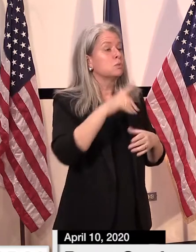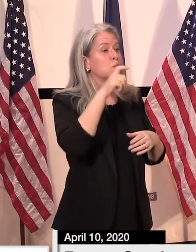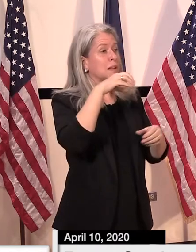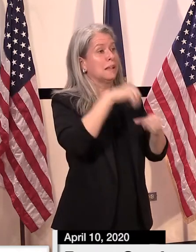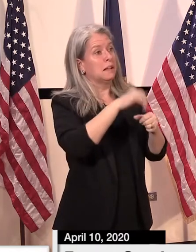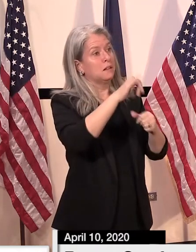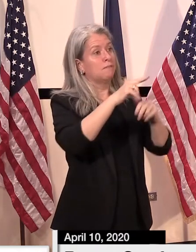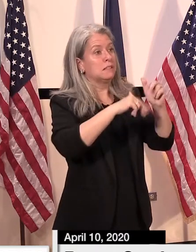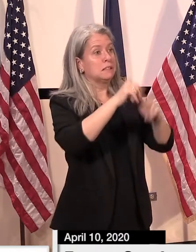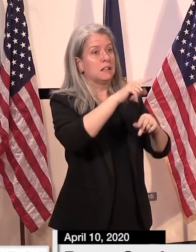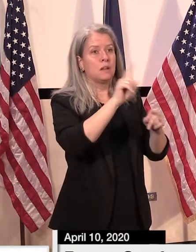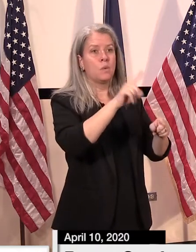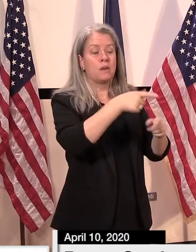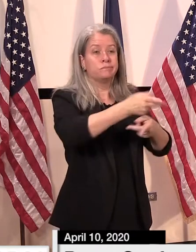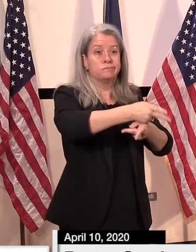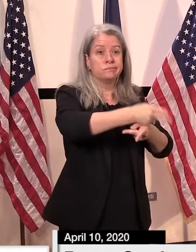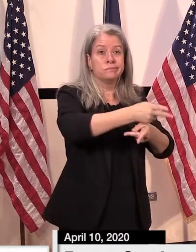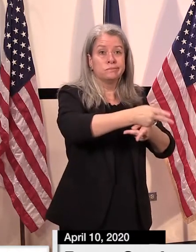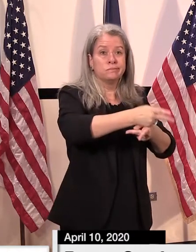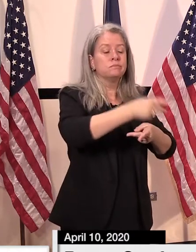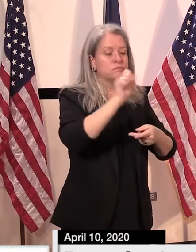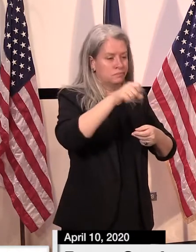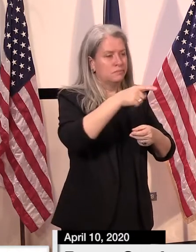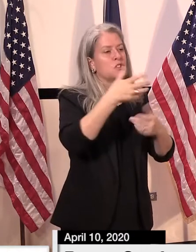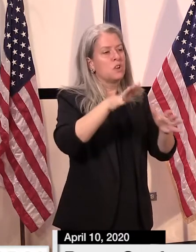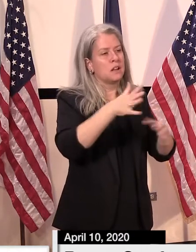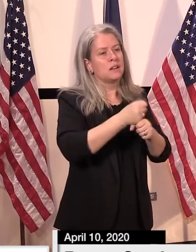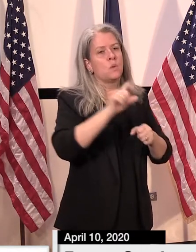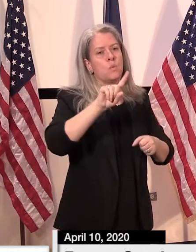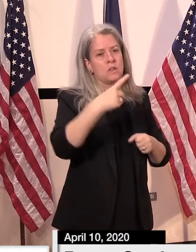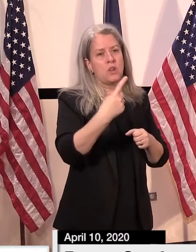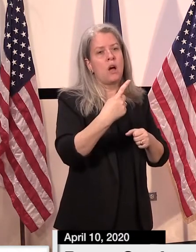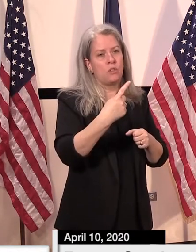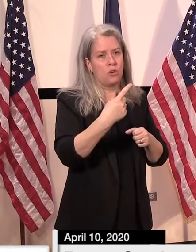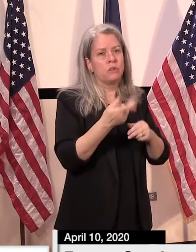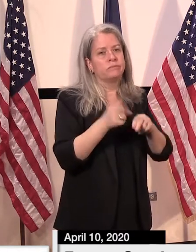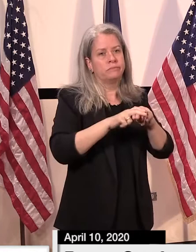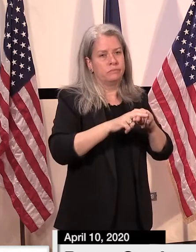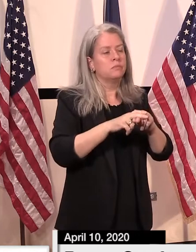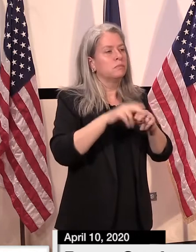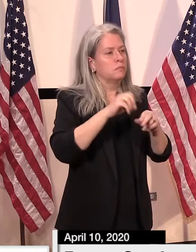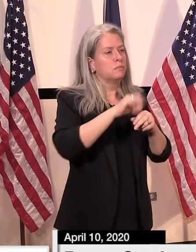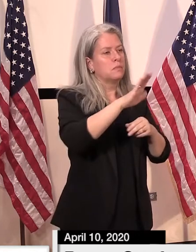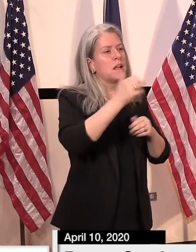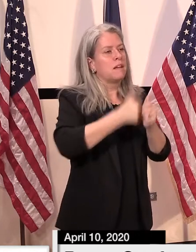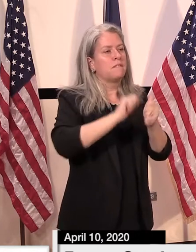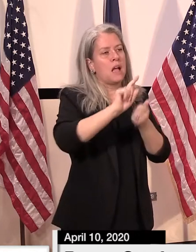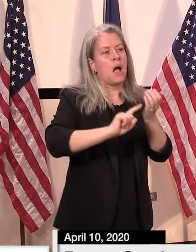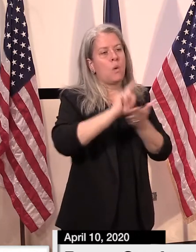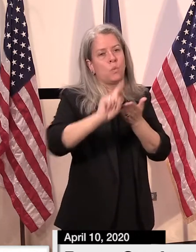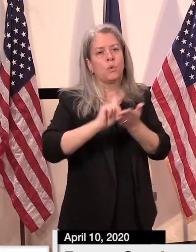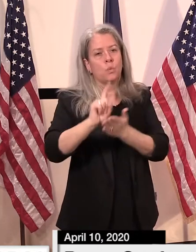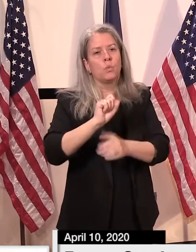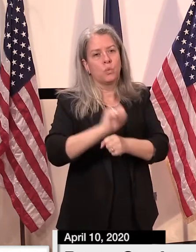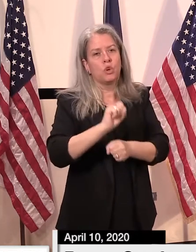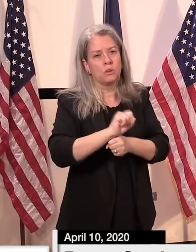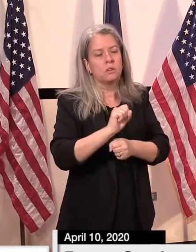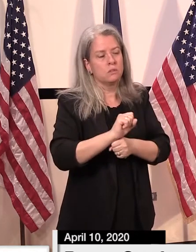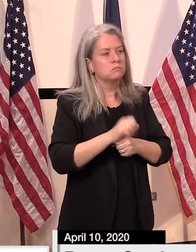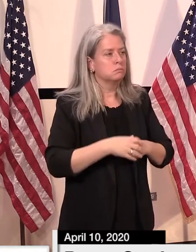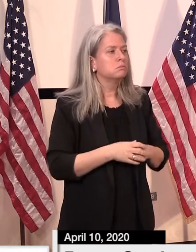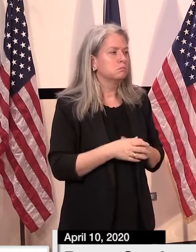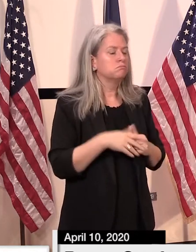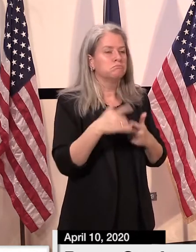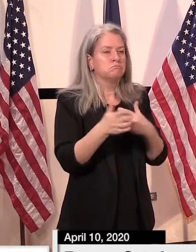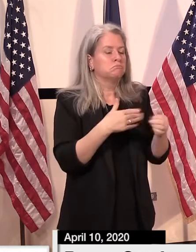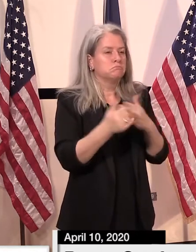facilities have received $1.50 per hour increase, regardless of whether the facility